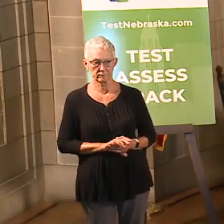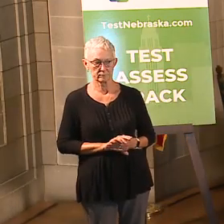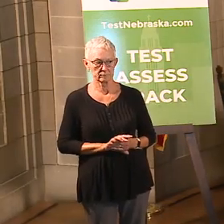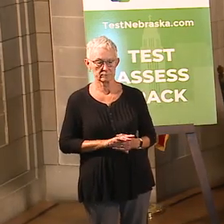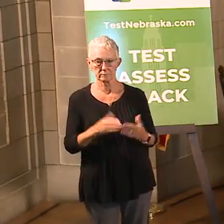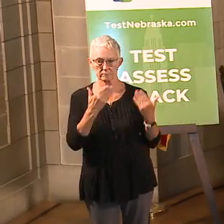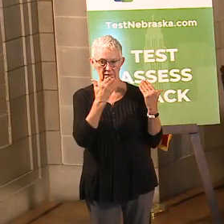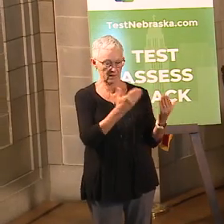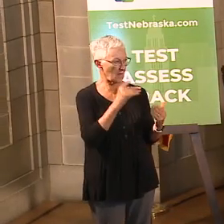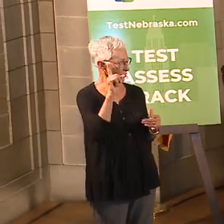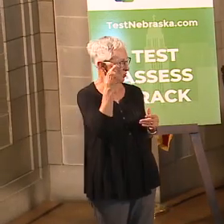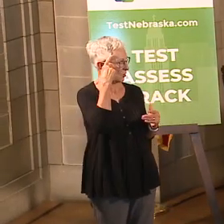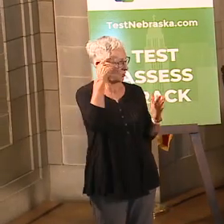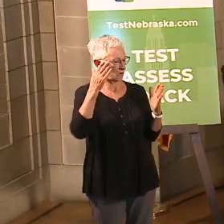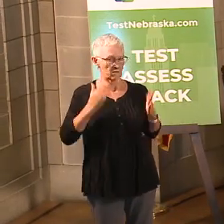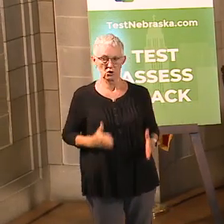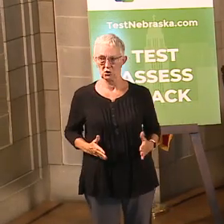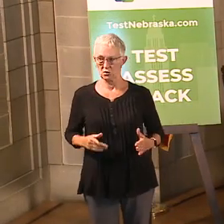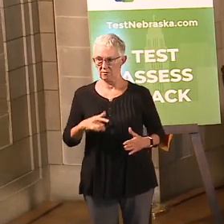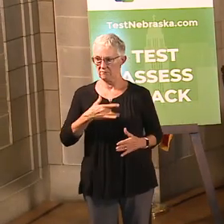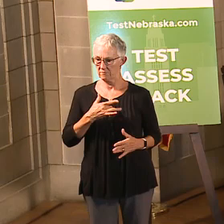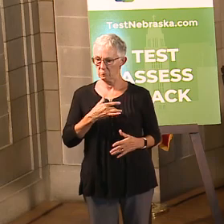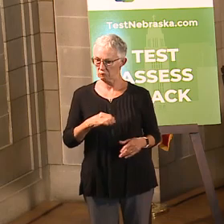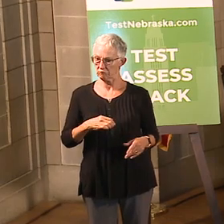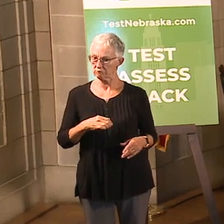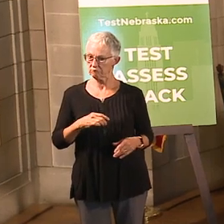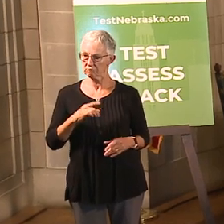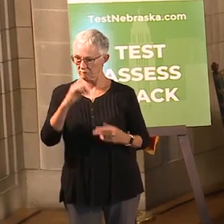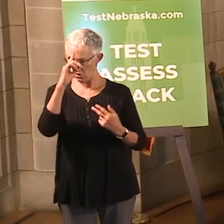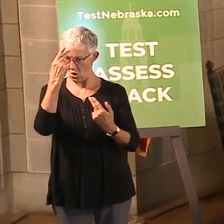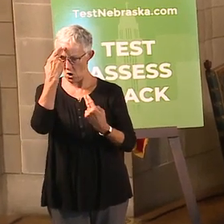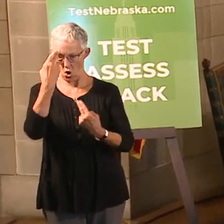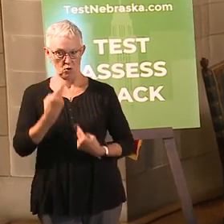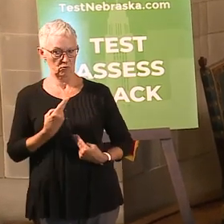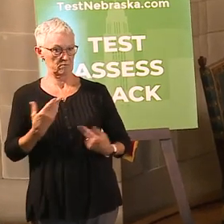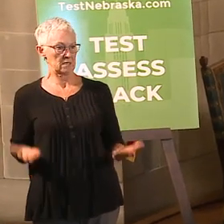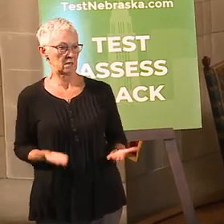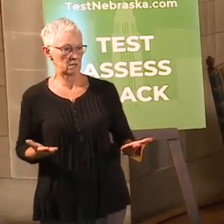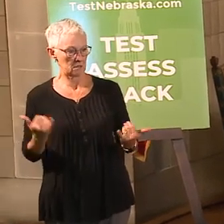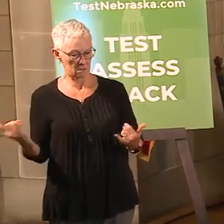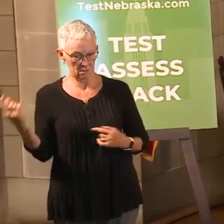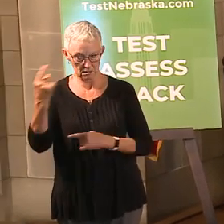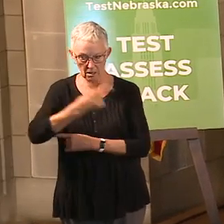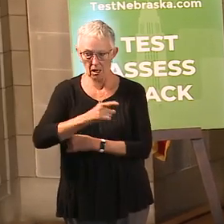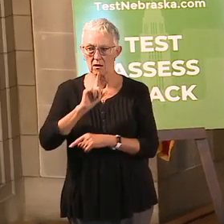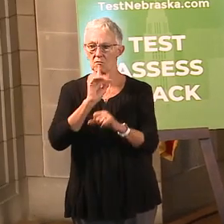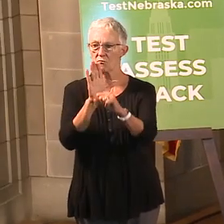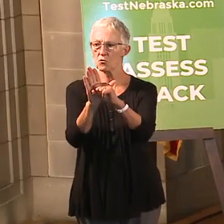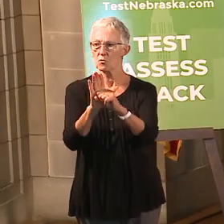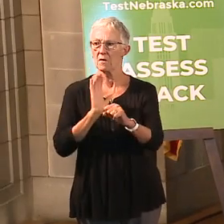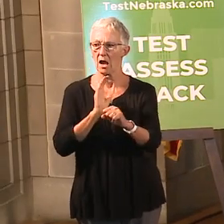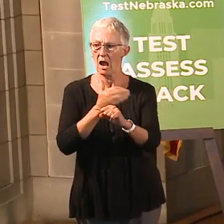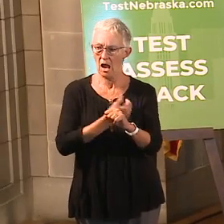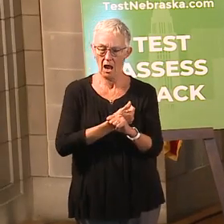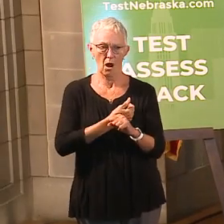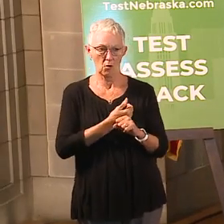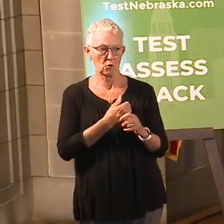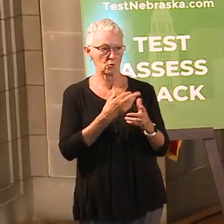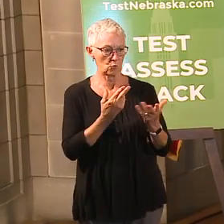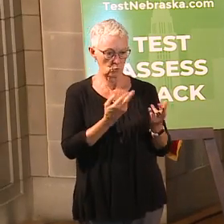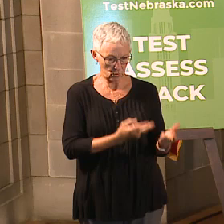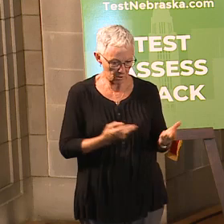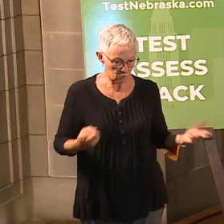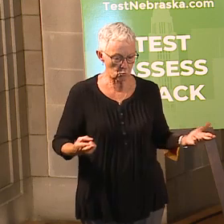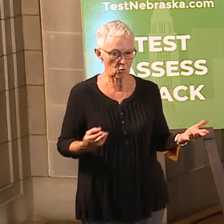All right. Thank you, Governor Ricketts. It's an honor to be here today to reconfirm our commitment to delivering the leadership, resources, and supports